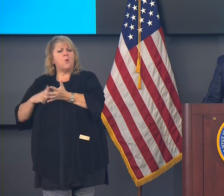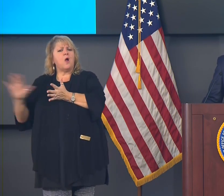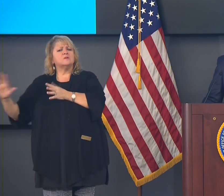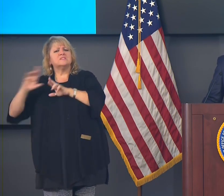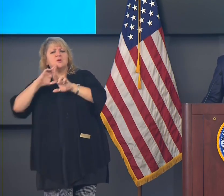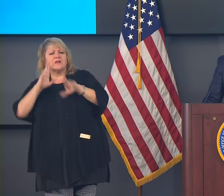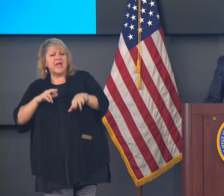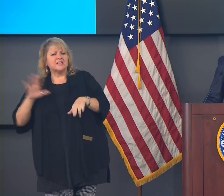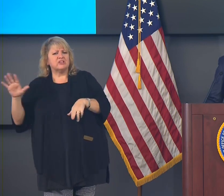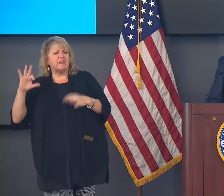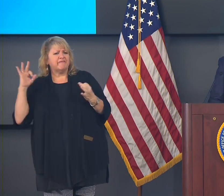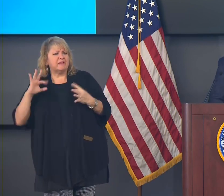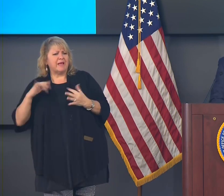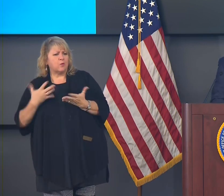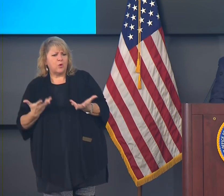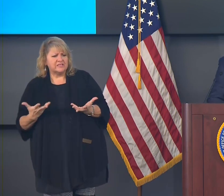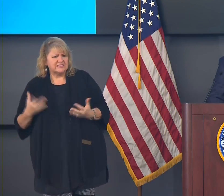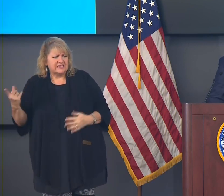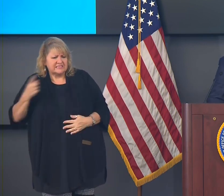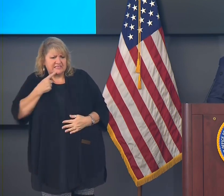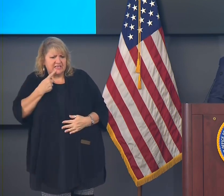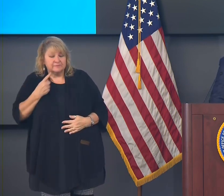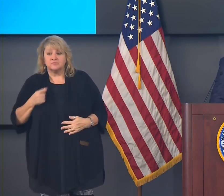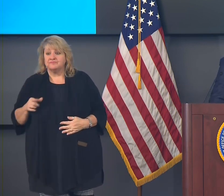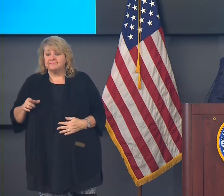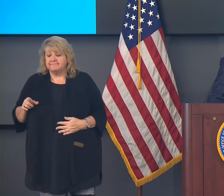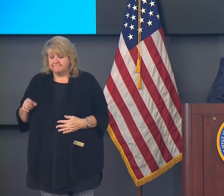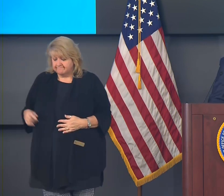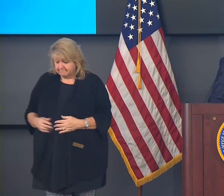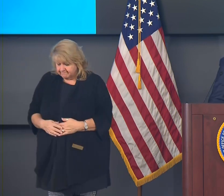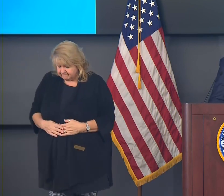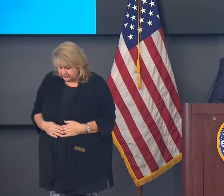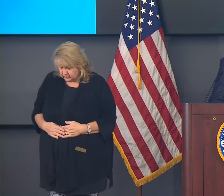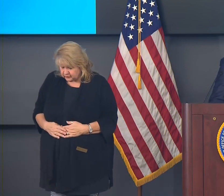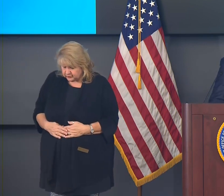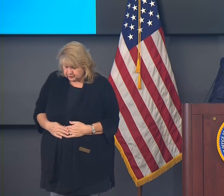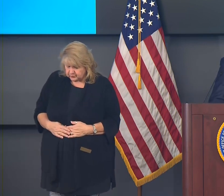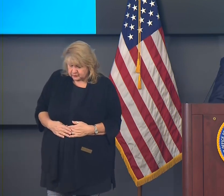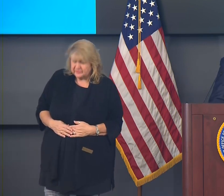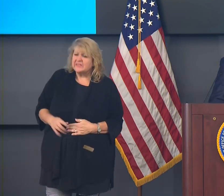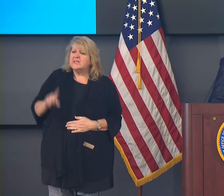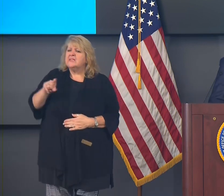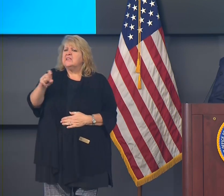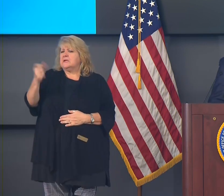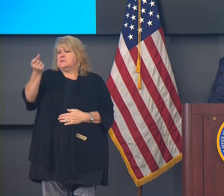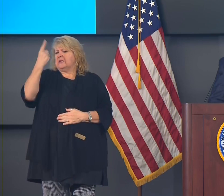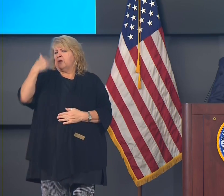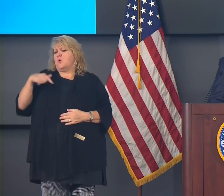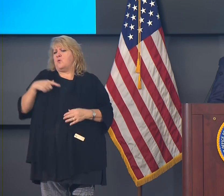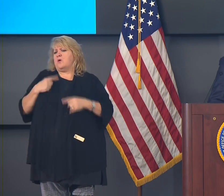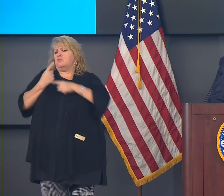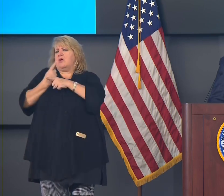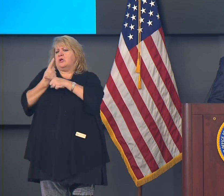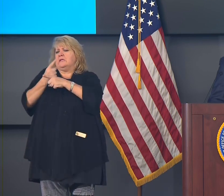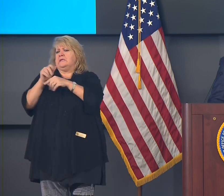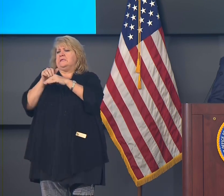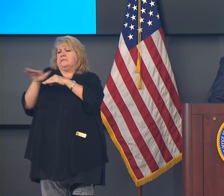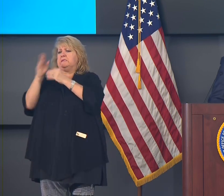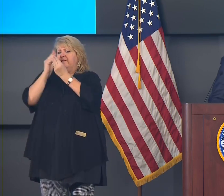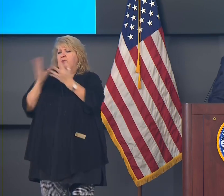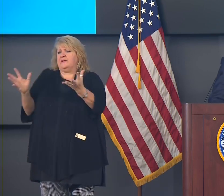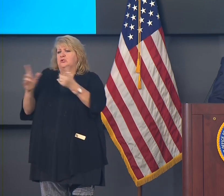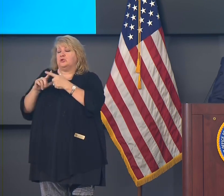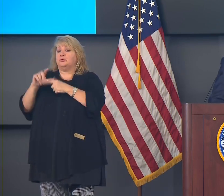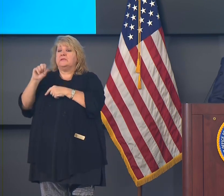I did. And first of all, you need to know that we routinely send data and information to the